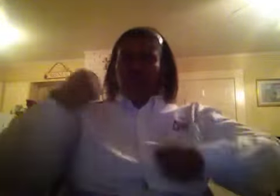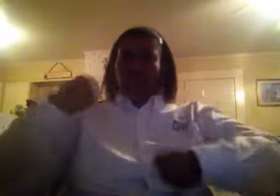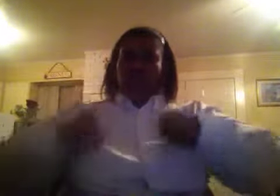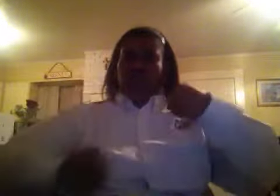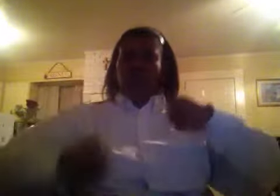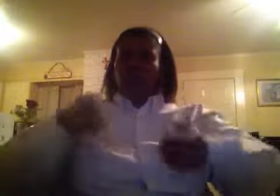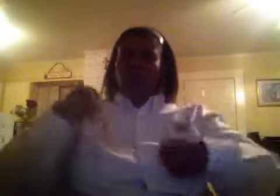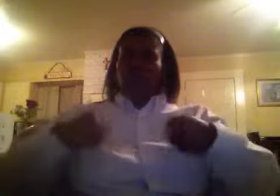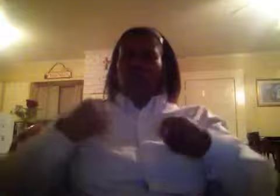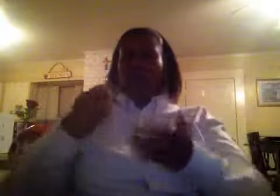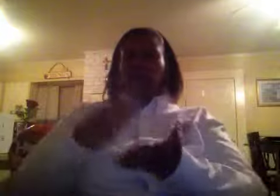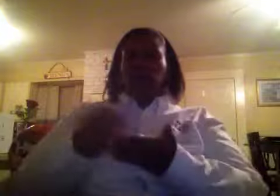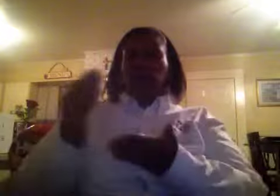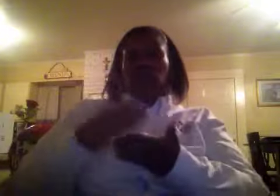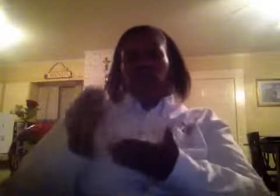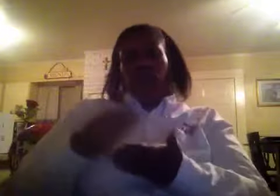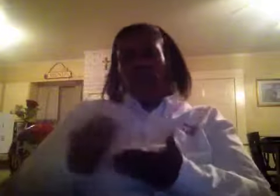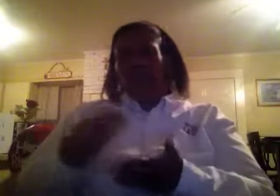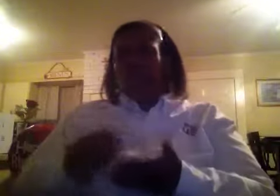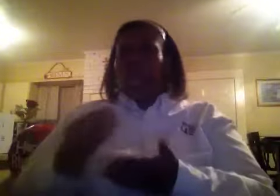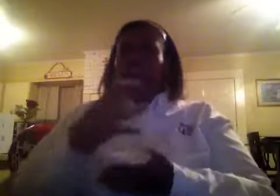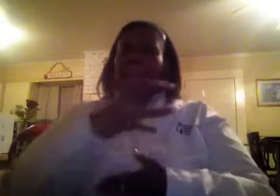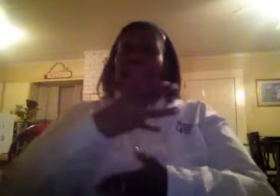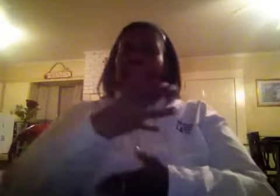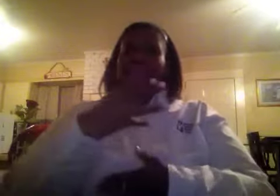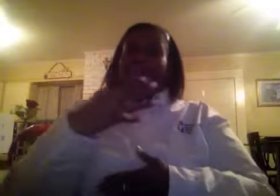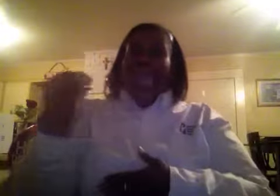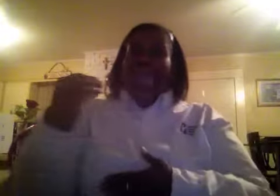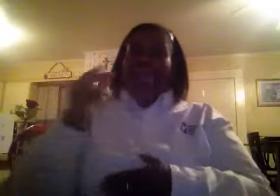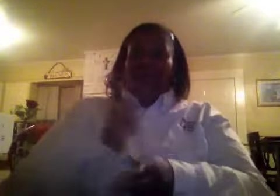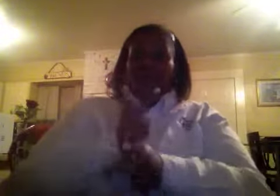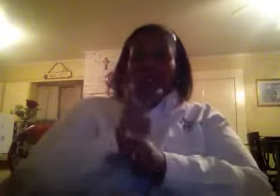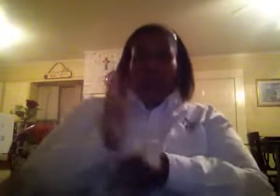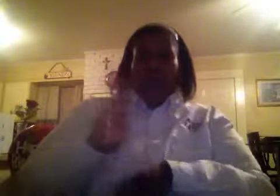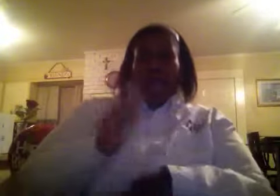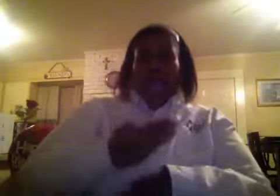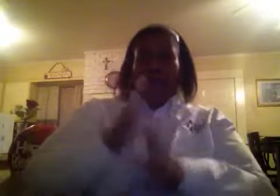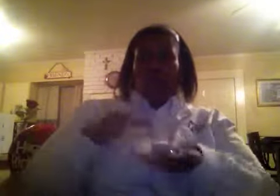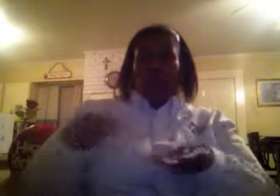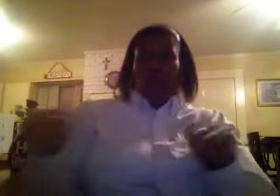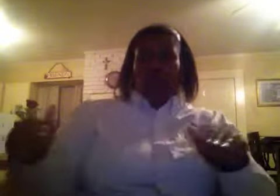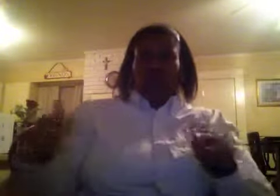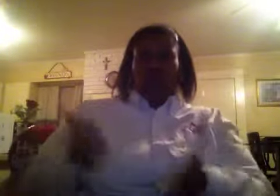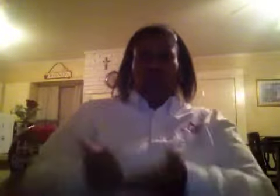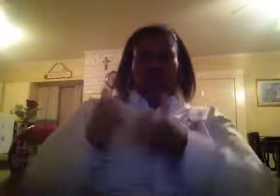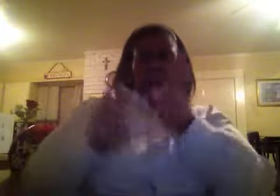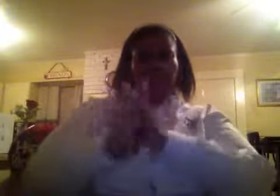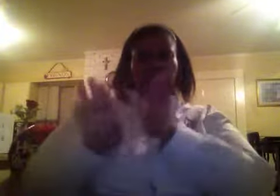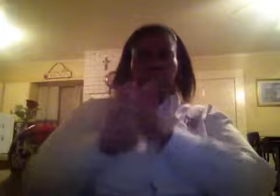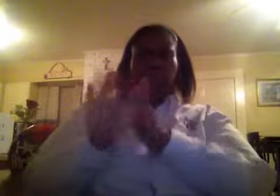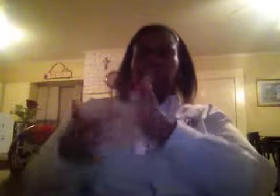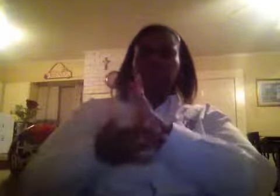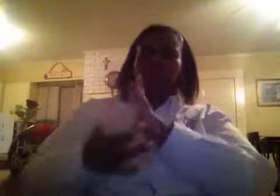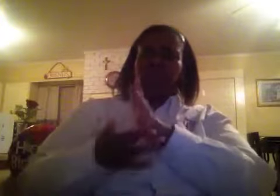shopping, and even care for our children. The technology company Intel